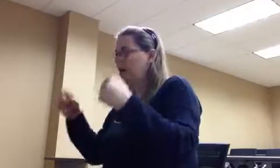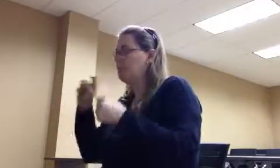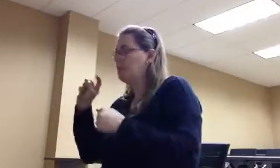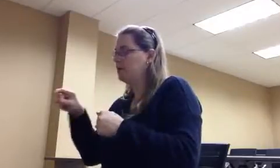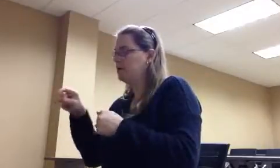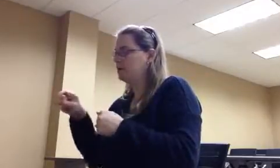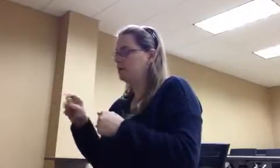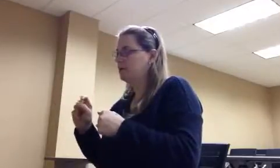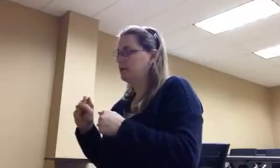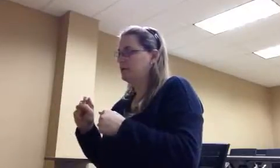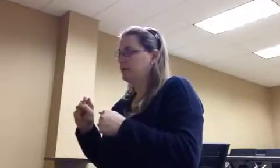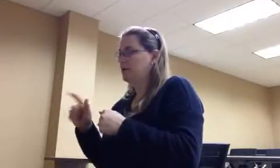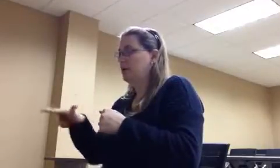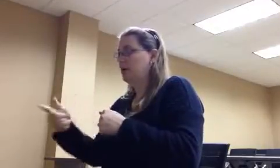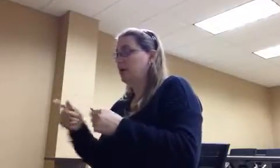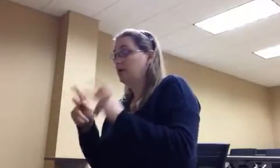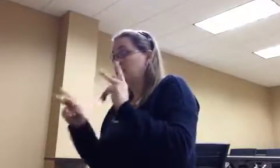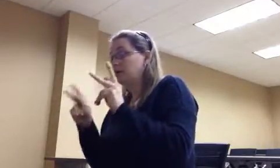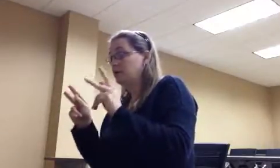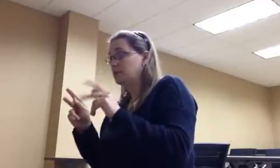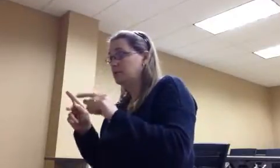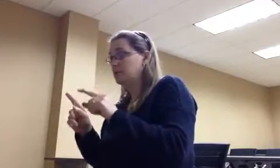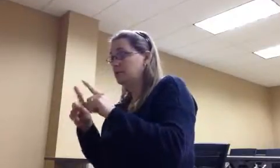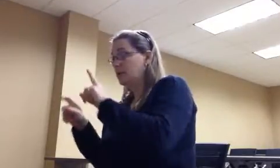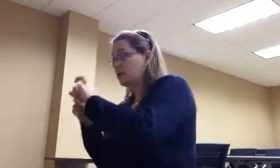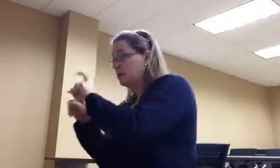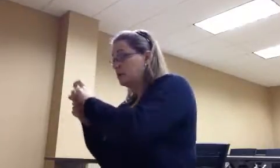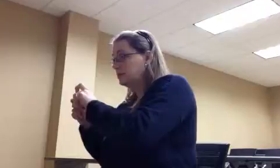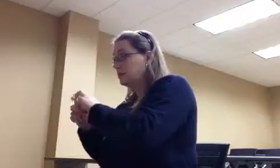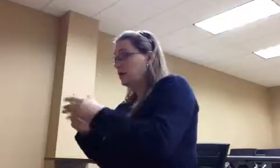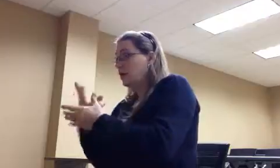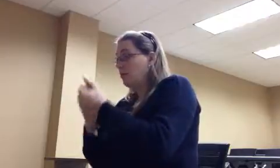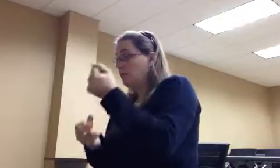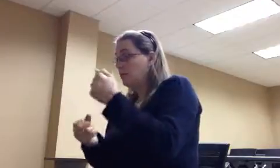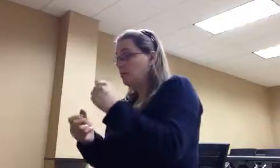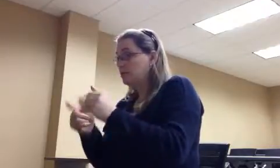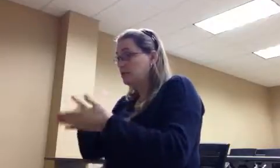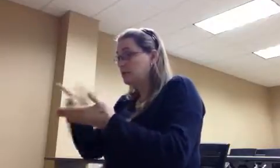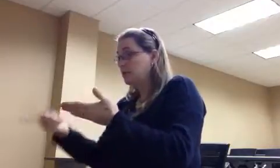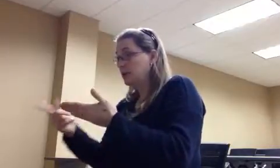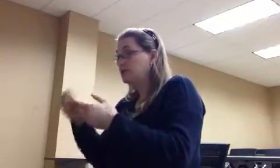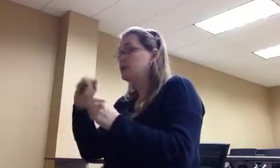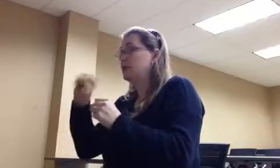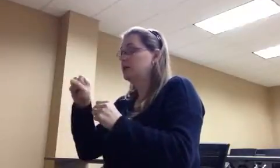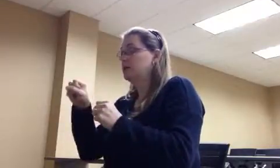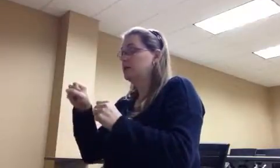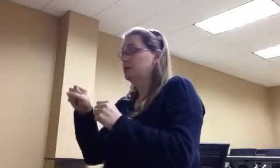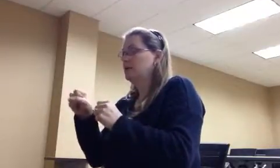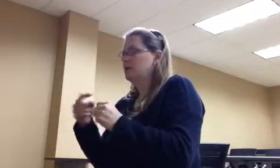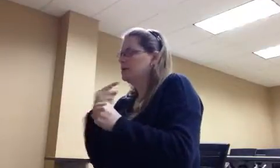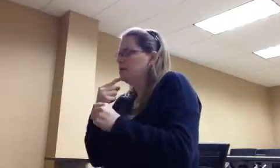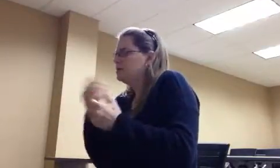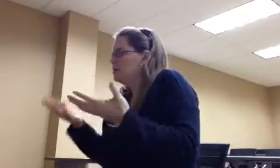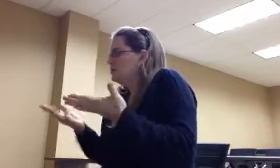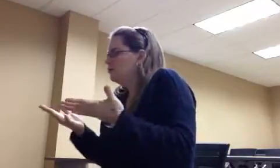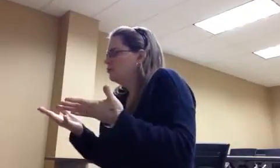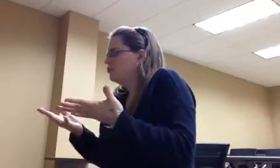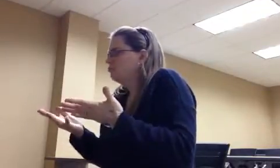Oh, one person in the other class asked, can I do both sides? And I said yes. He's like, what would you say if I did both sides? And I said, I would say you